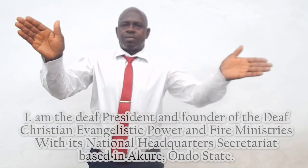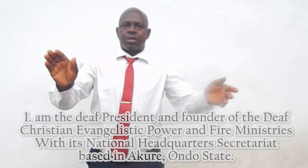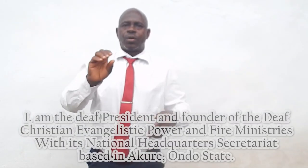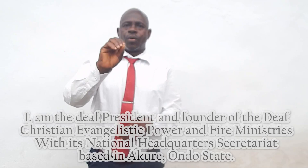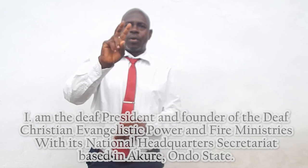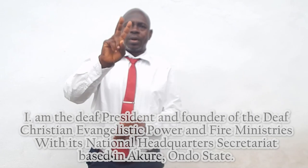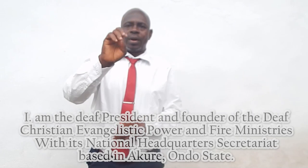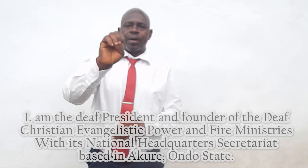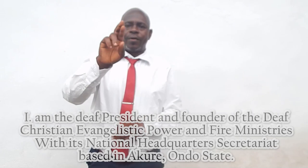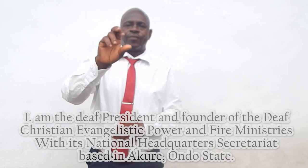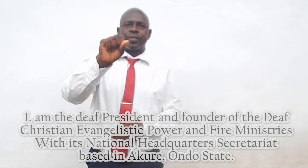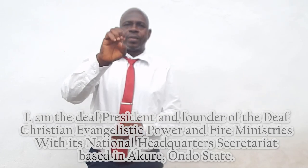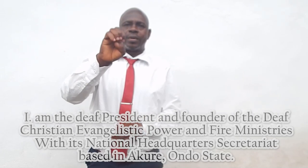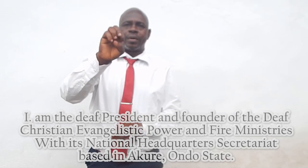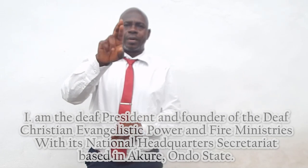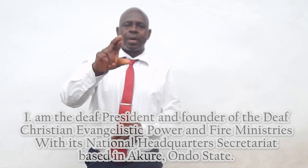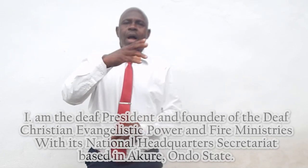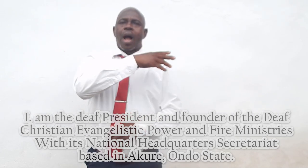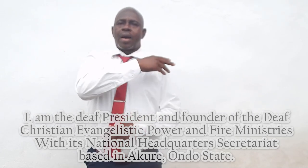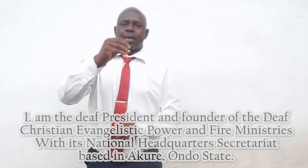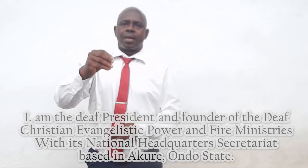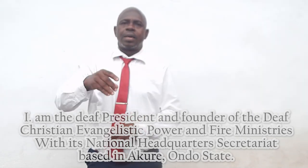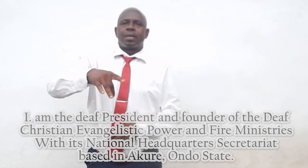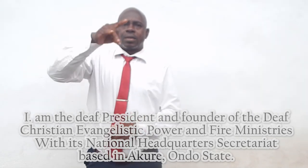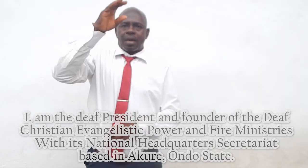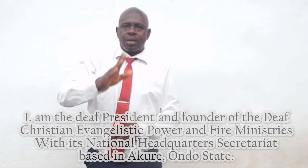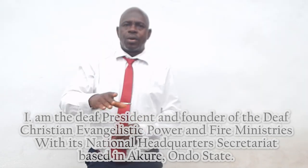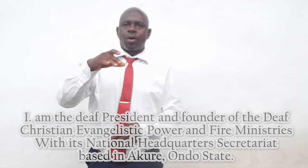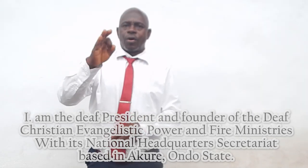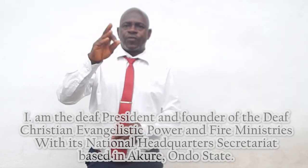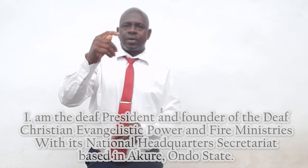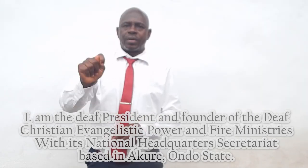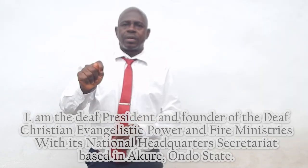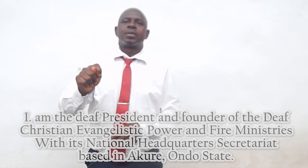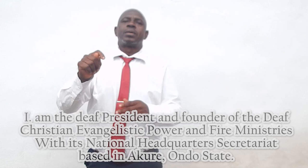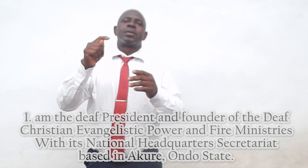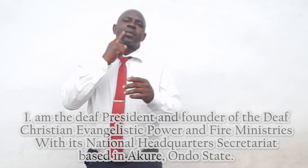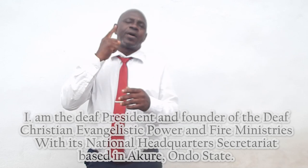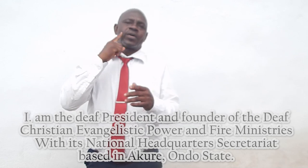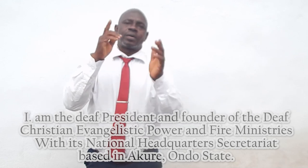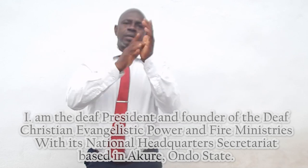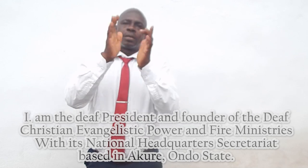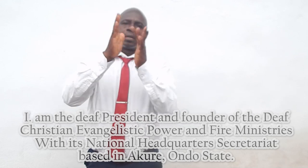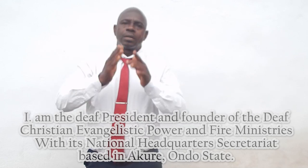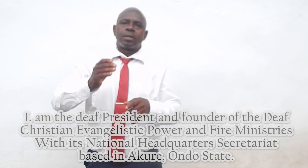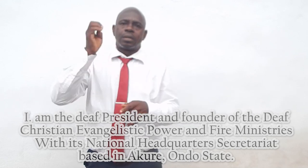general overseer and founder of the deaf christian